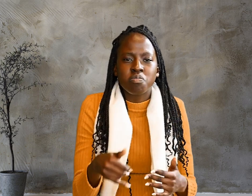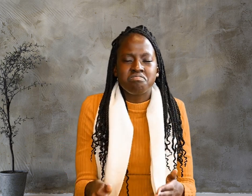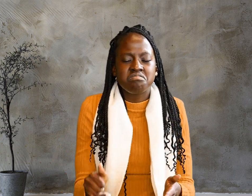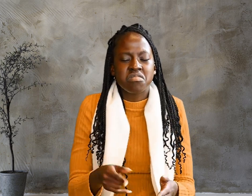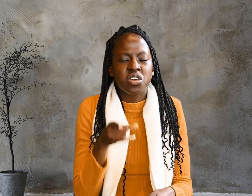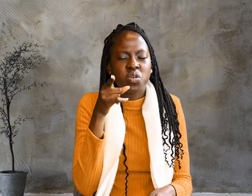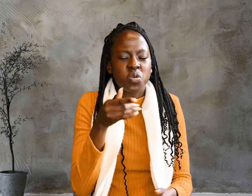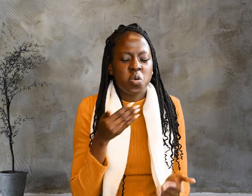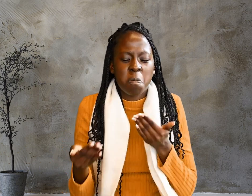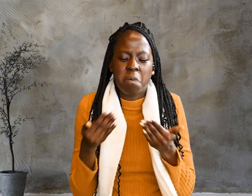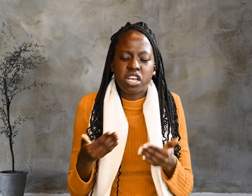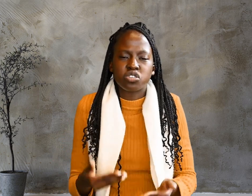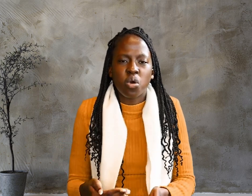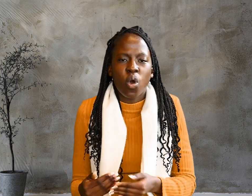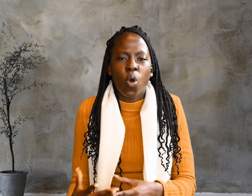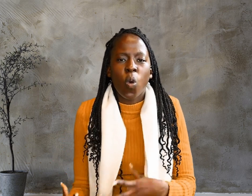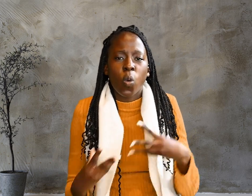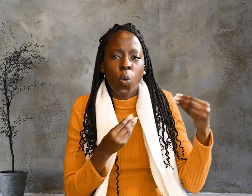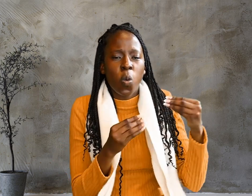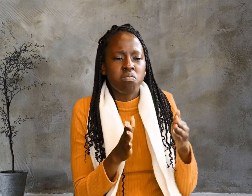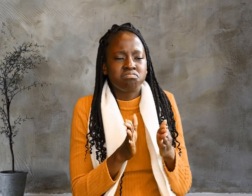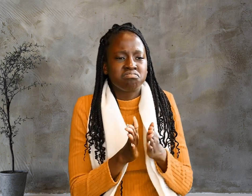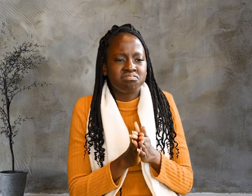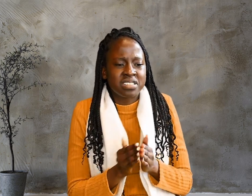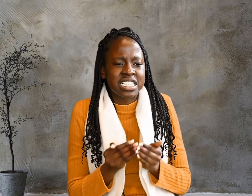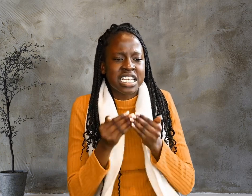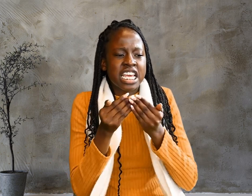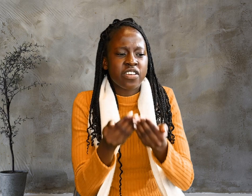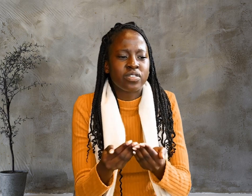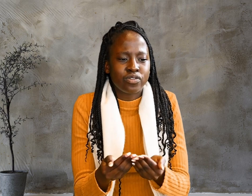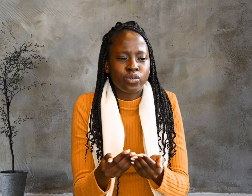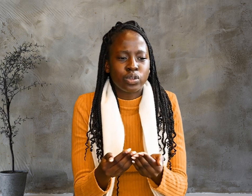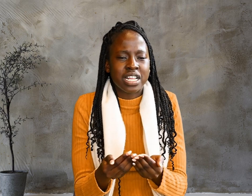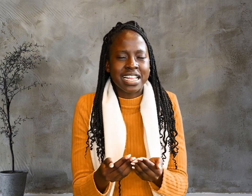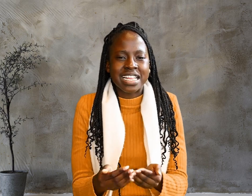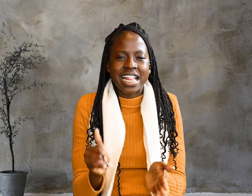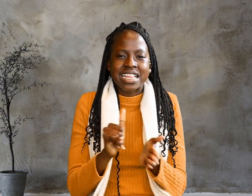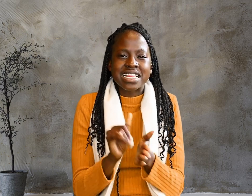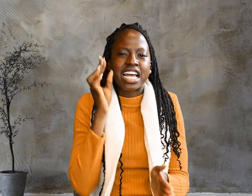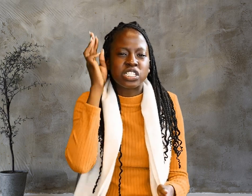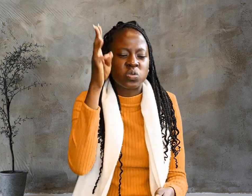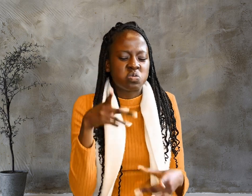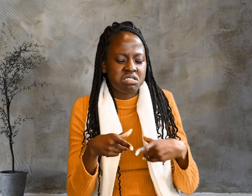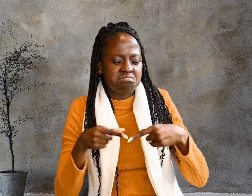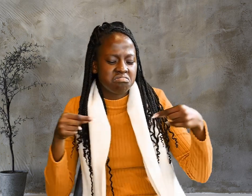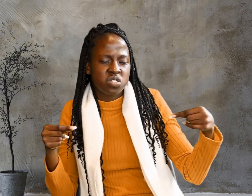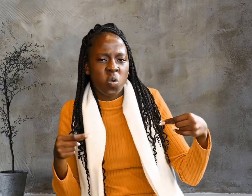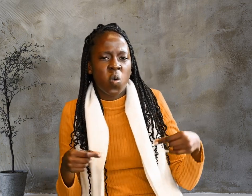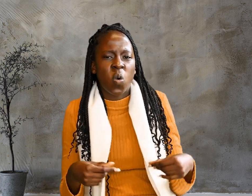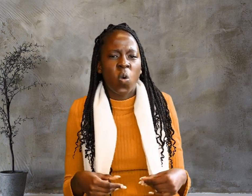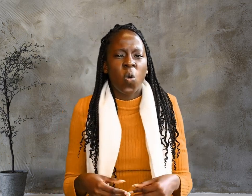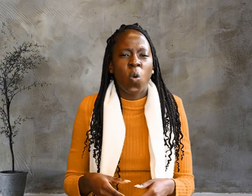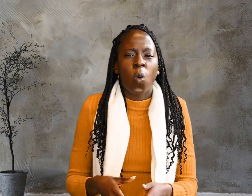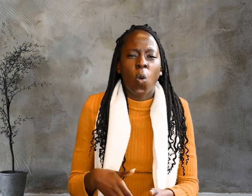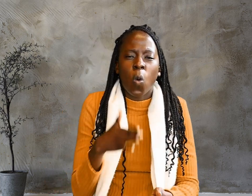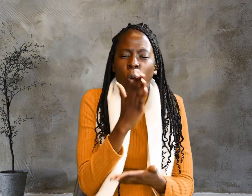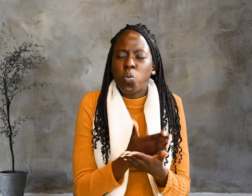and bear fruit. Fruit that will last, and so that whatever you ask in my name,